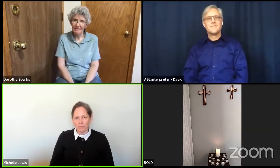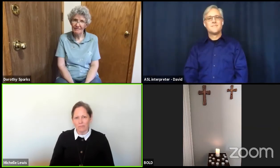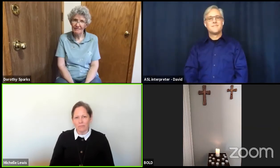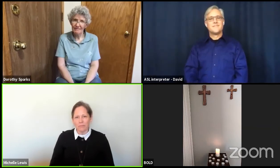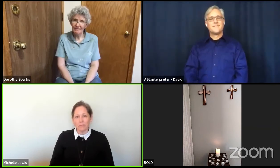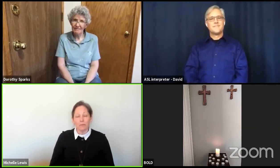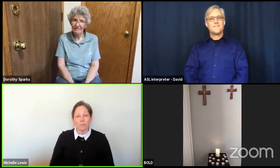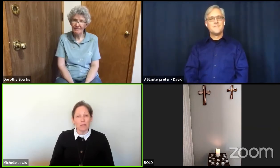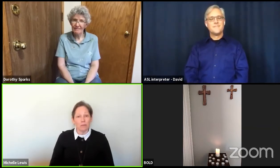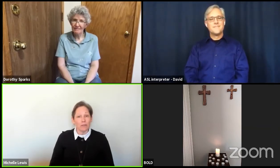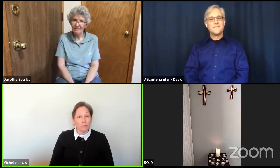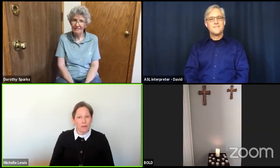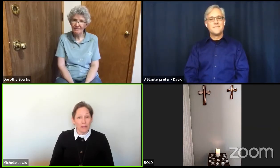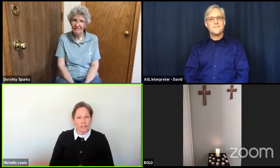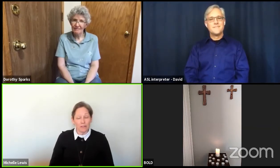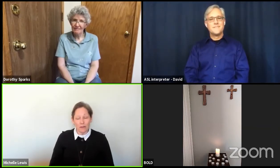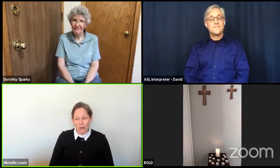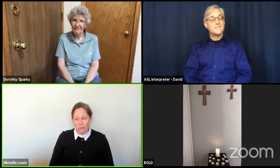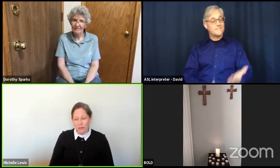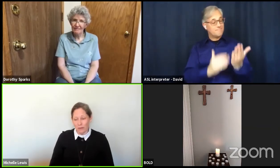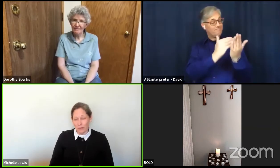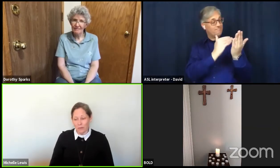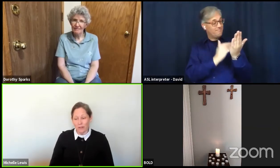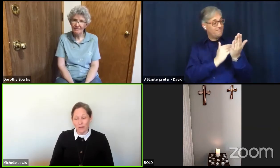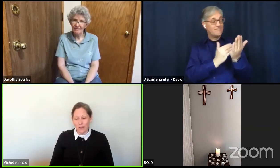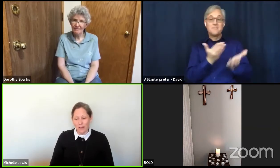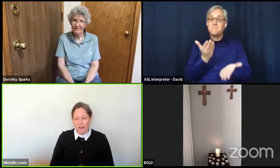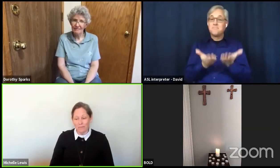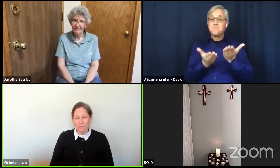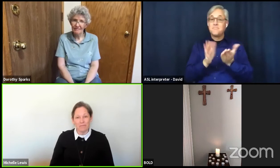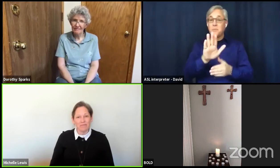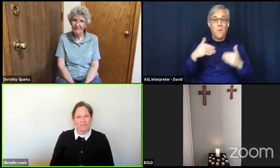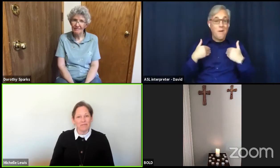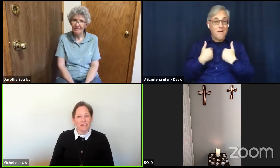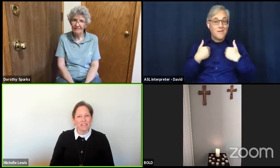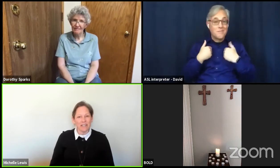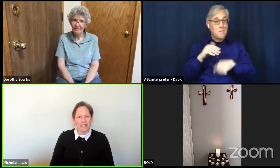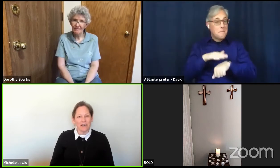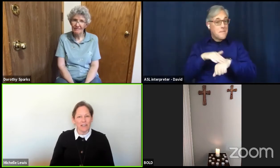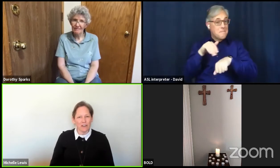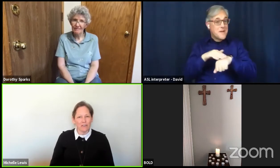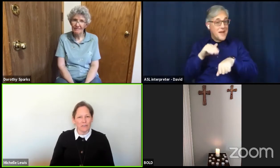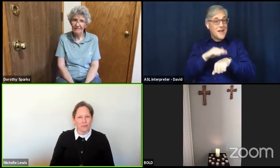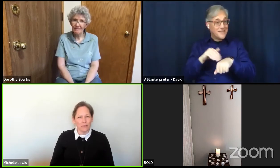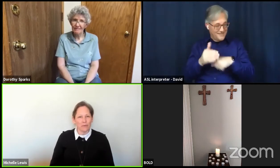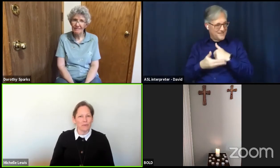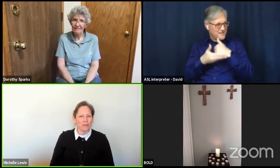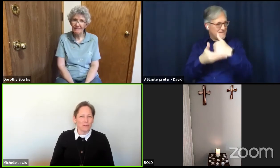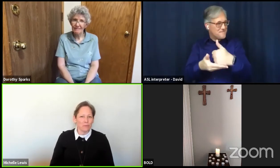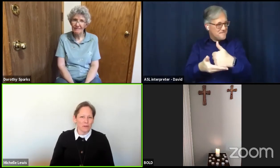Maybe your pets are helping you along, taking care of you with their presence.